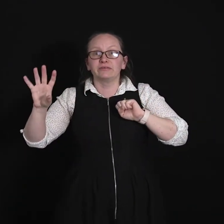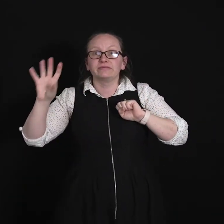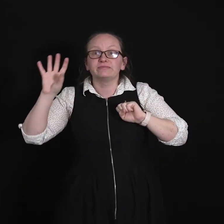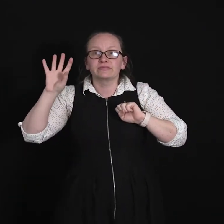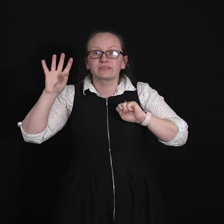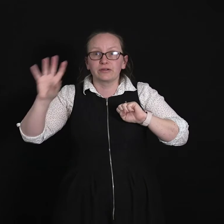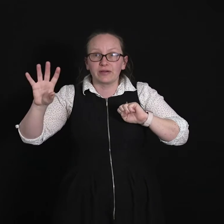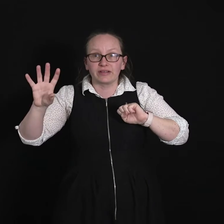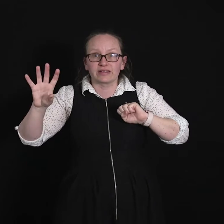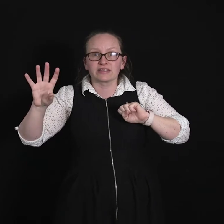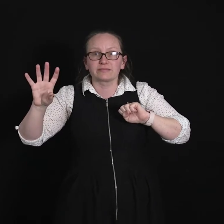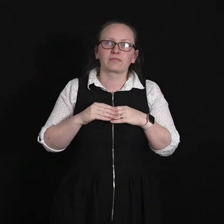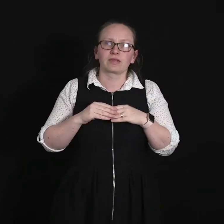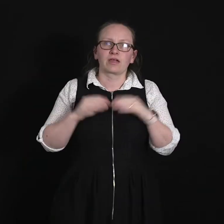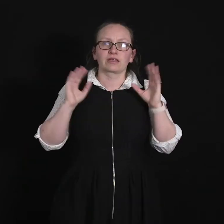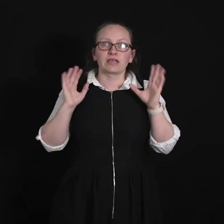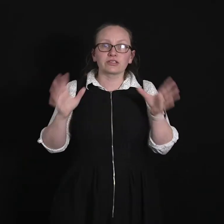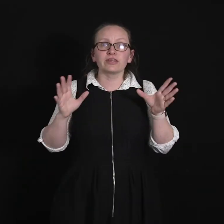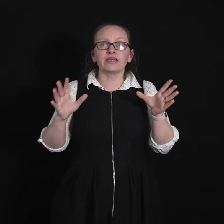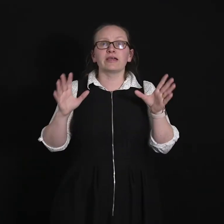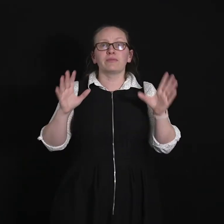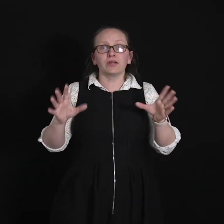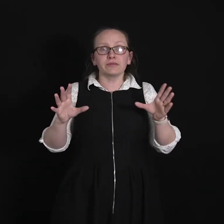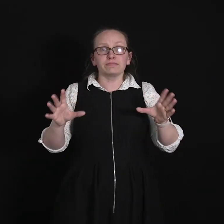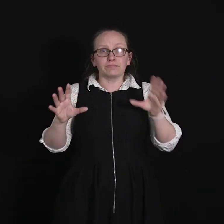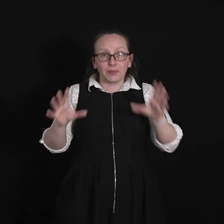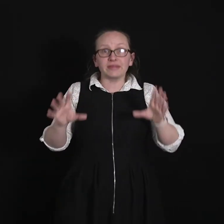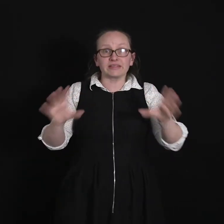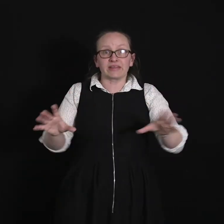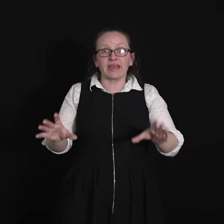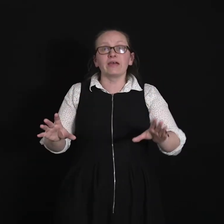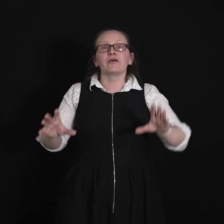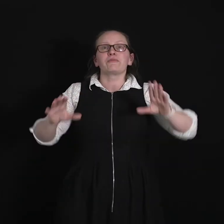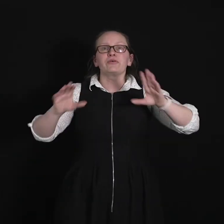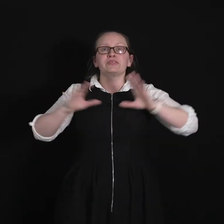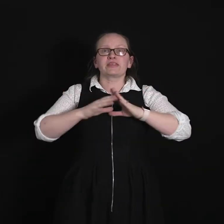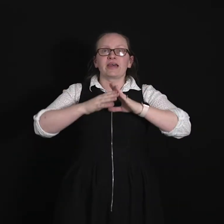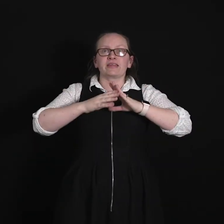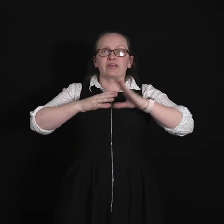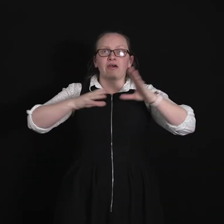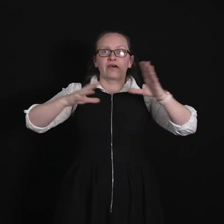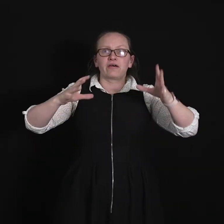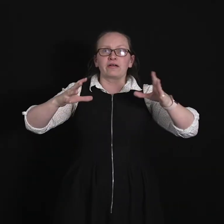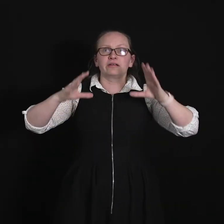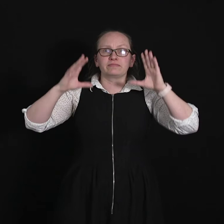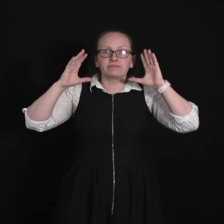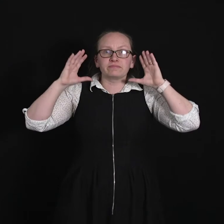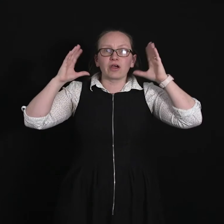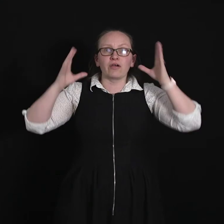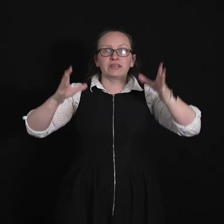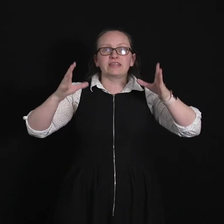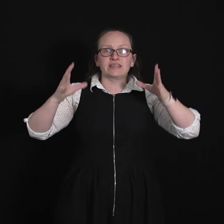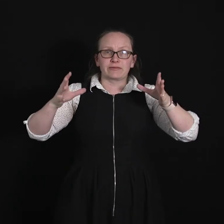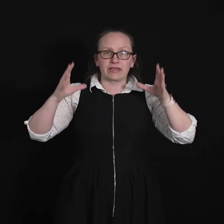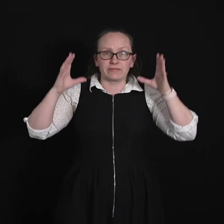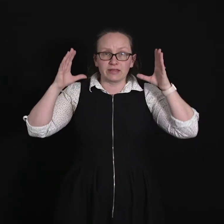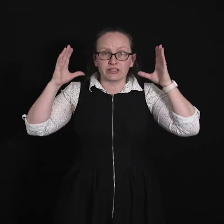components. Okay so the important point there was that the only thing that we can measure